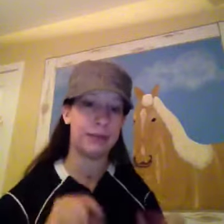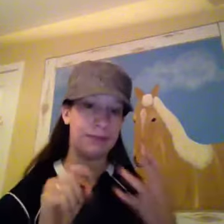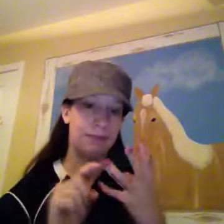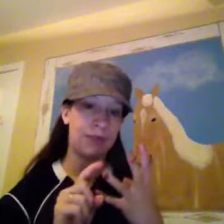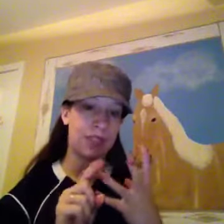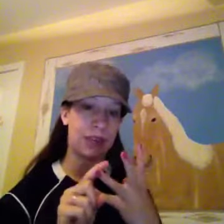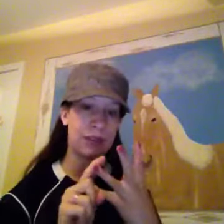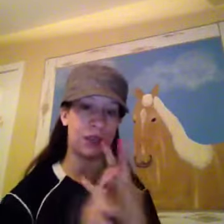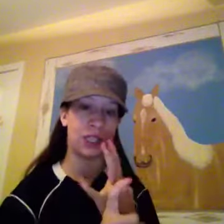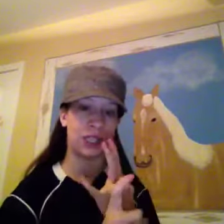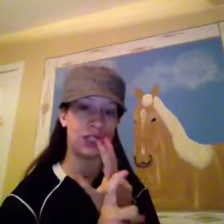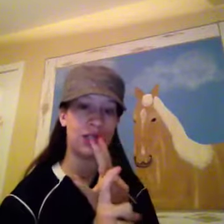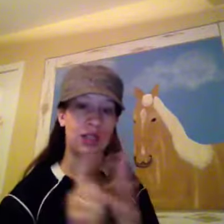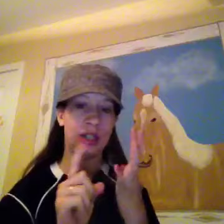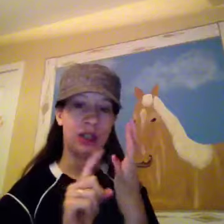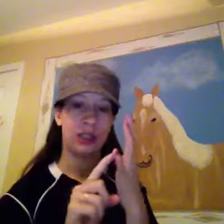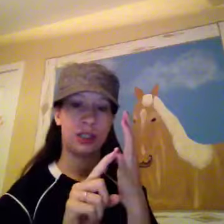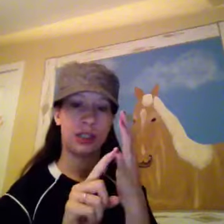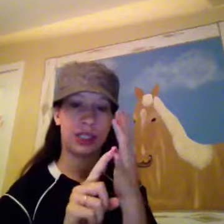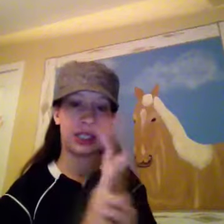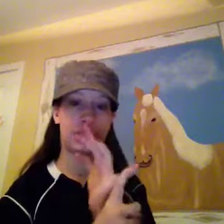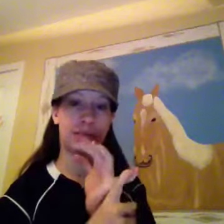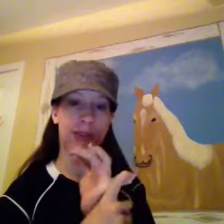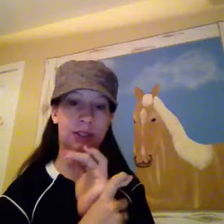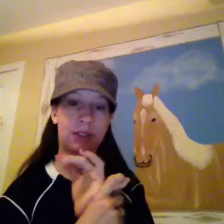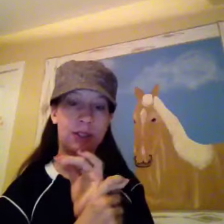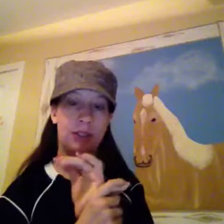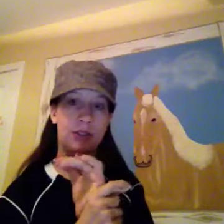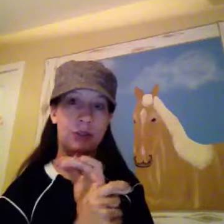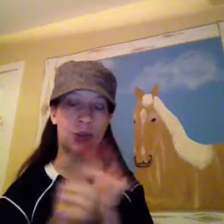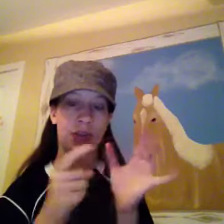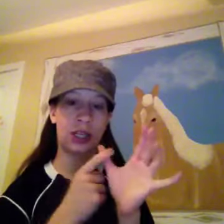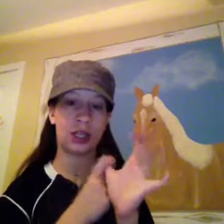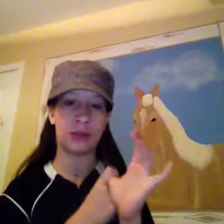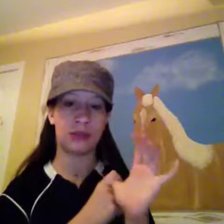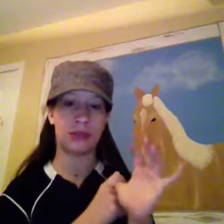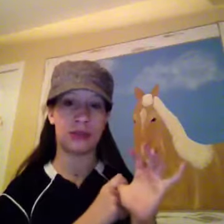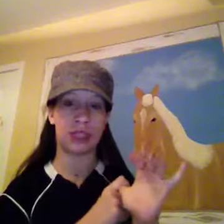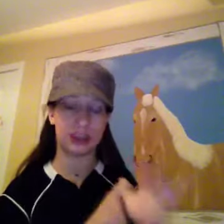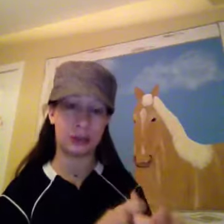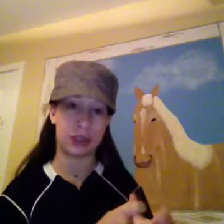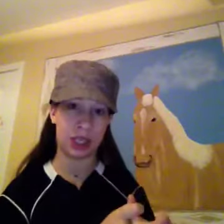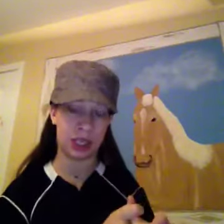Effie Trinket and then I have Dorothy I did Morticia